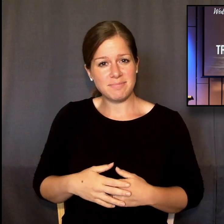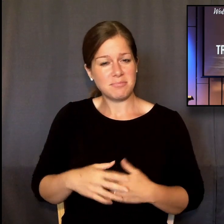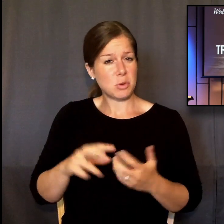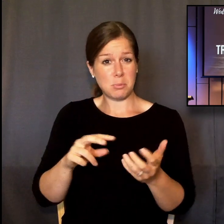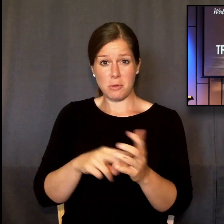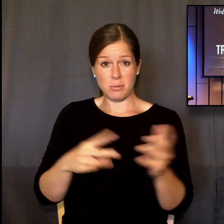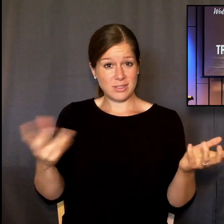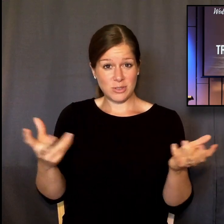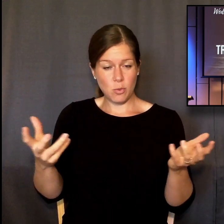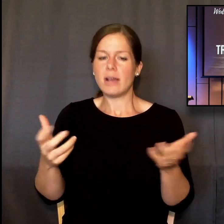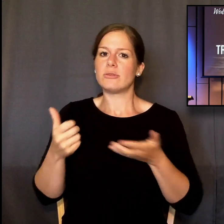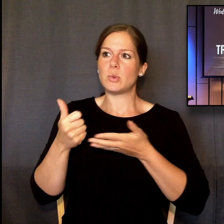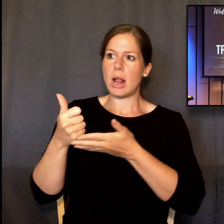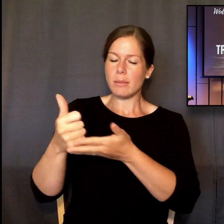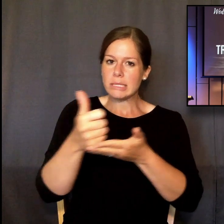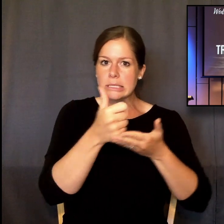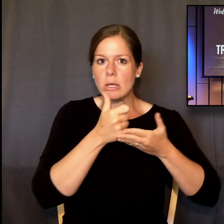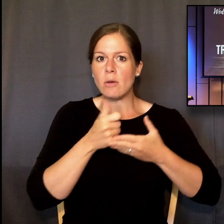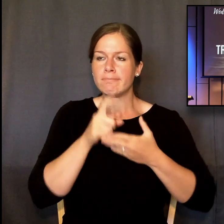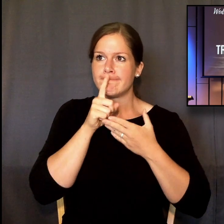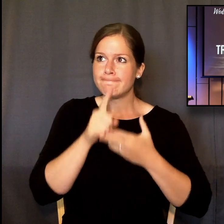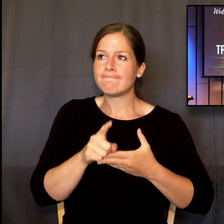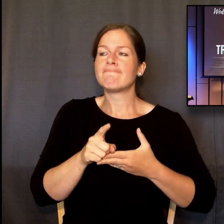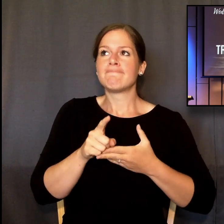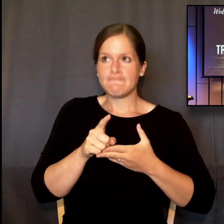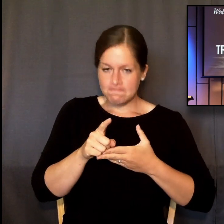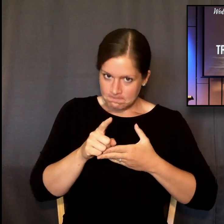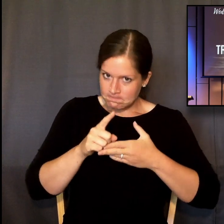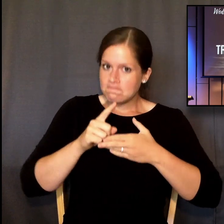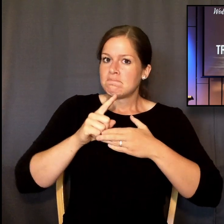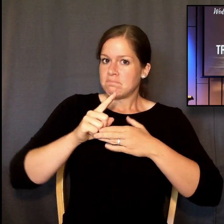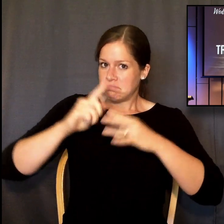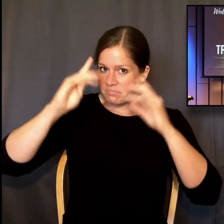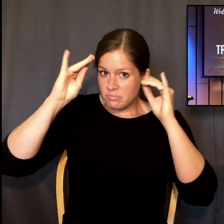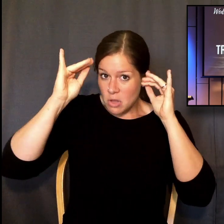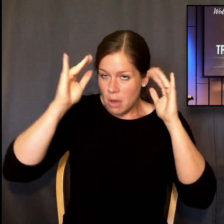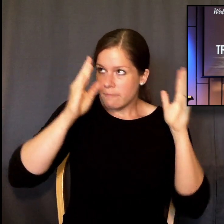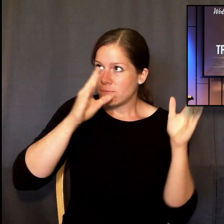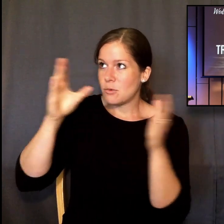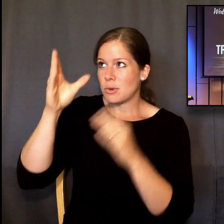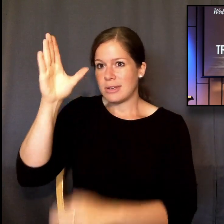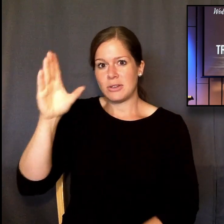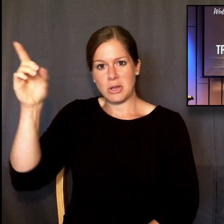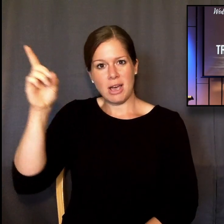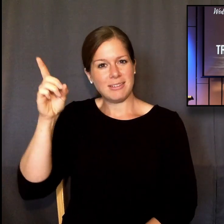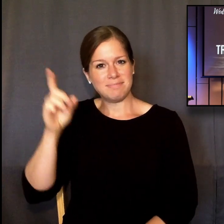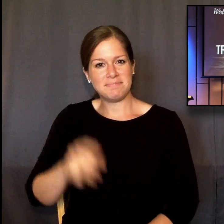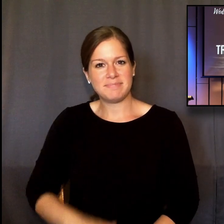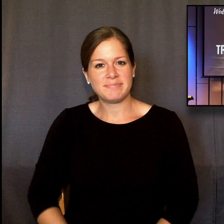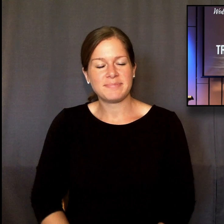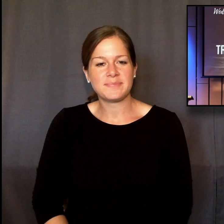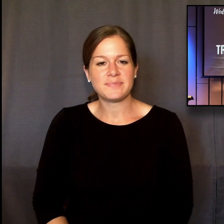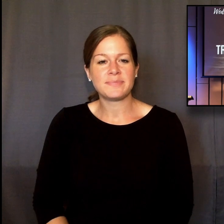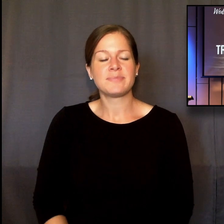truths that we need during this time to shape our thinking and to shape our lives during this crisis. So we've looked at the gospel,